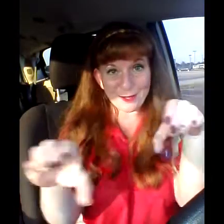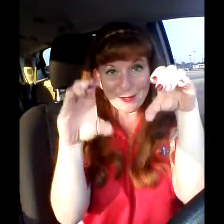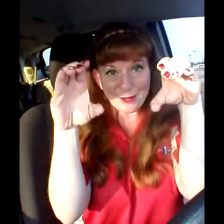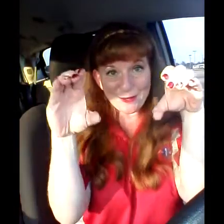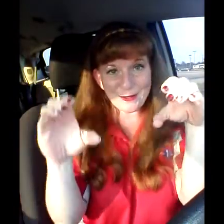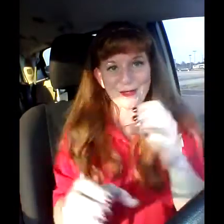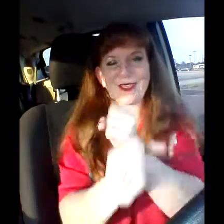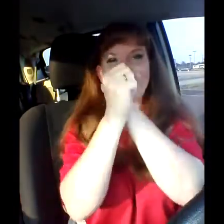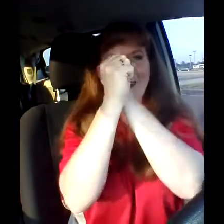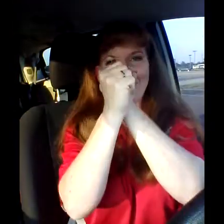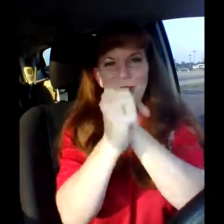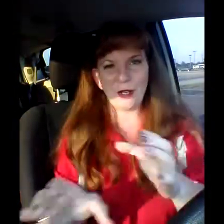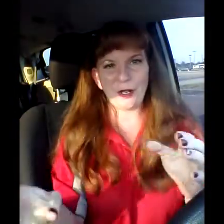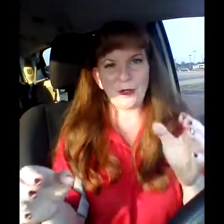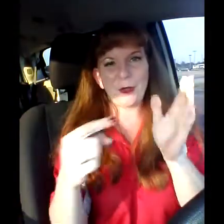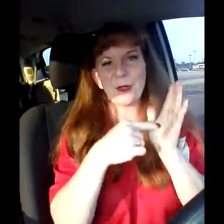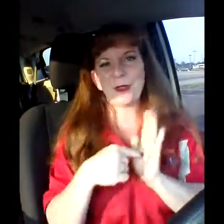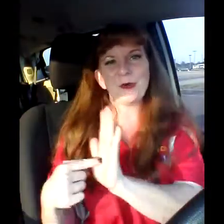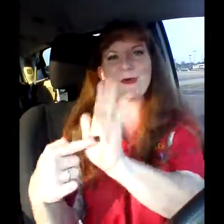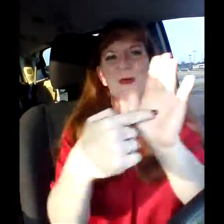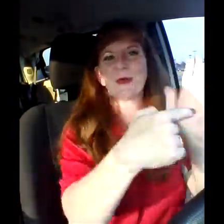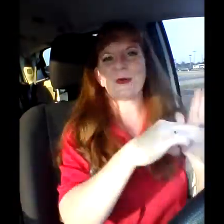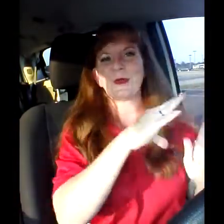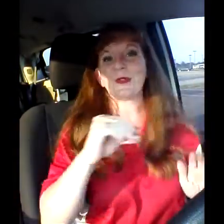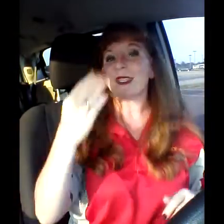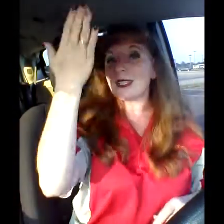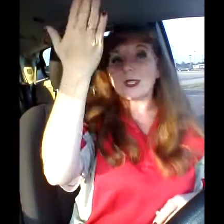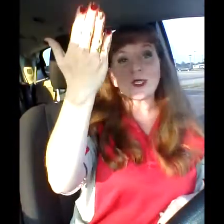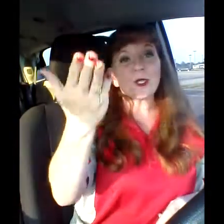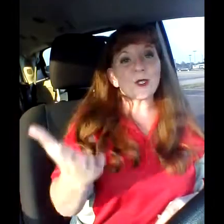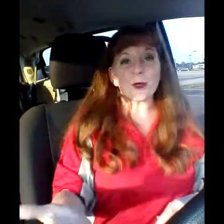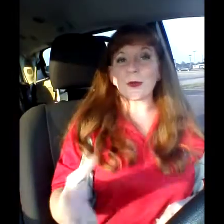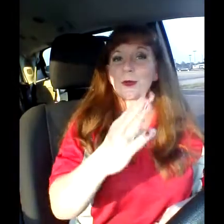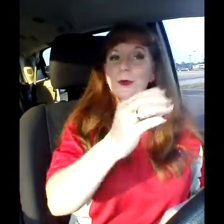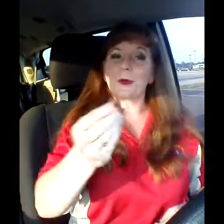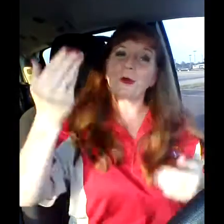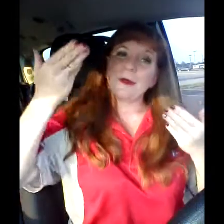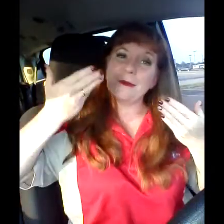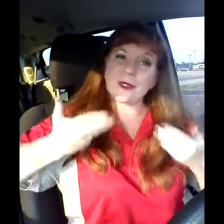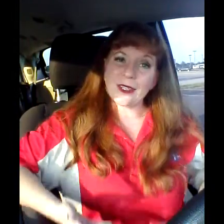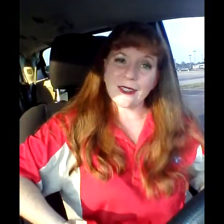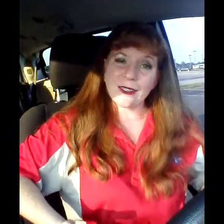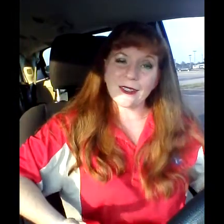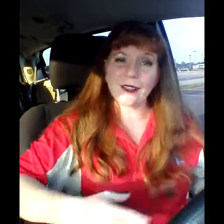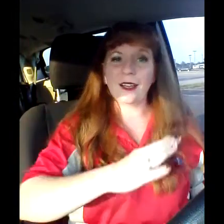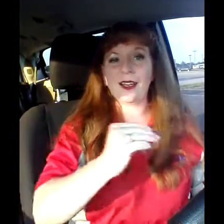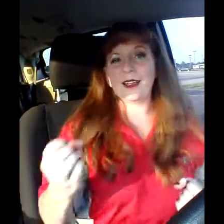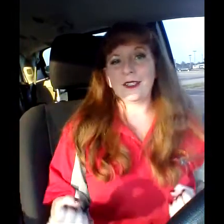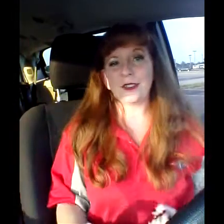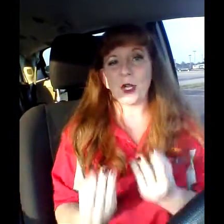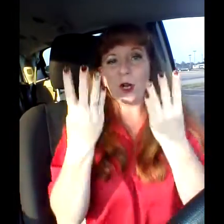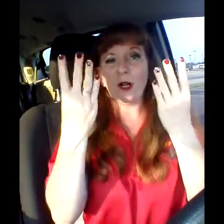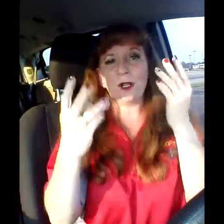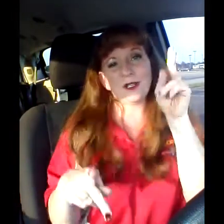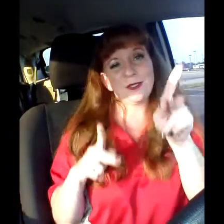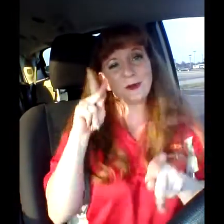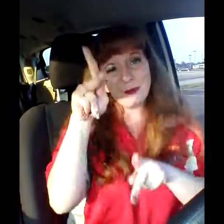do Nothing to prove And there's you with me And all our